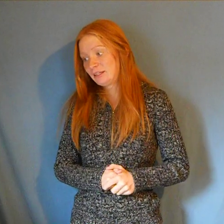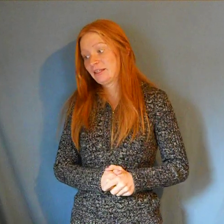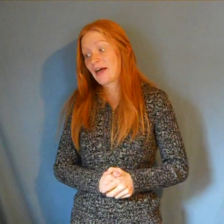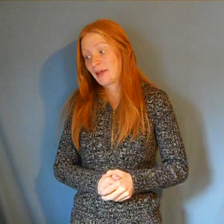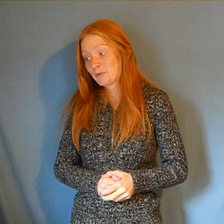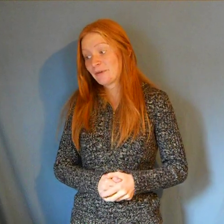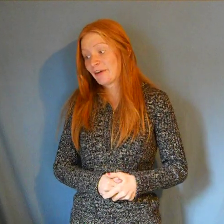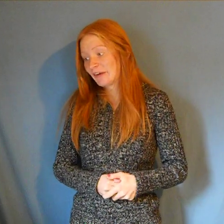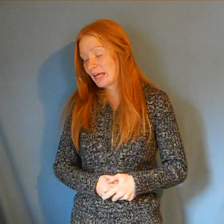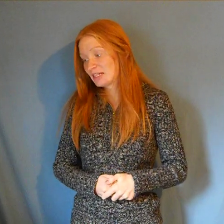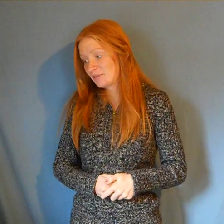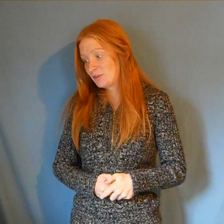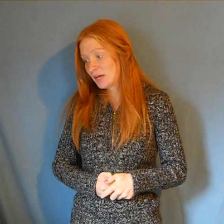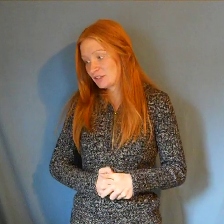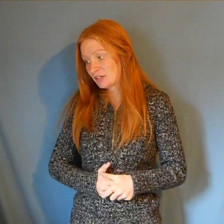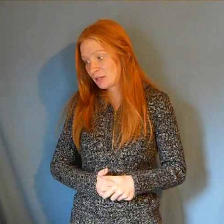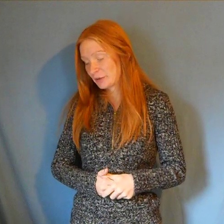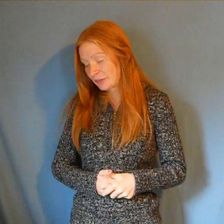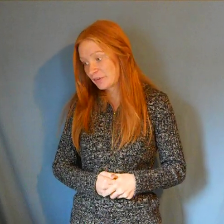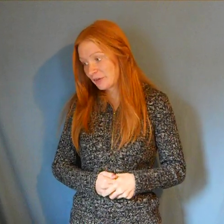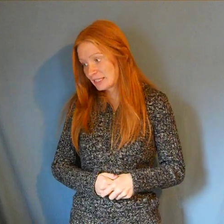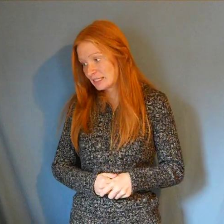Yeah, that would be very nice if you guys could get one of the devices.